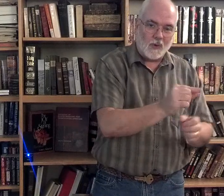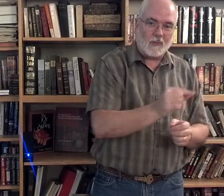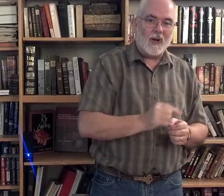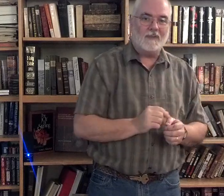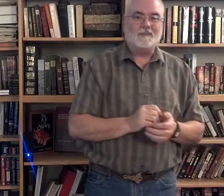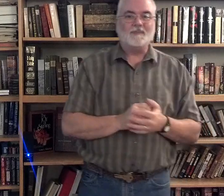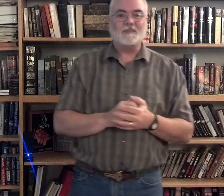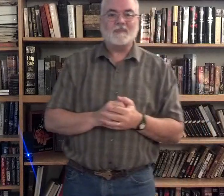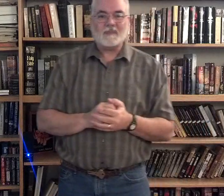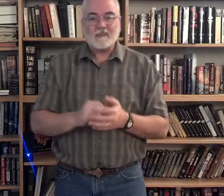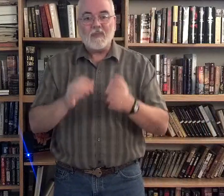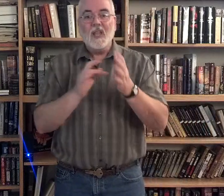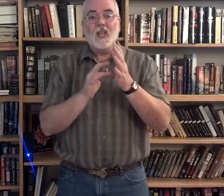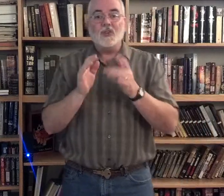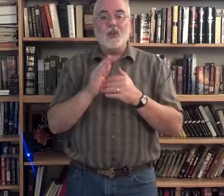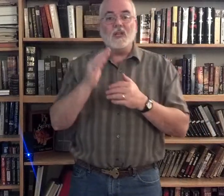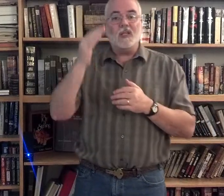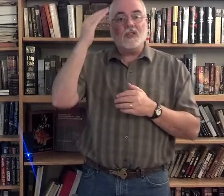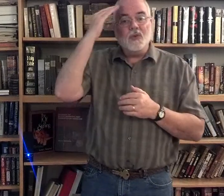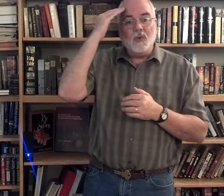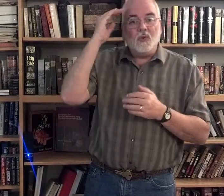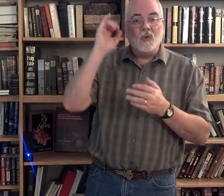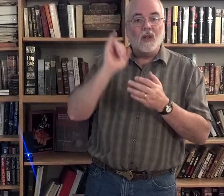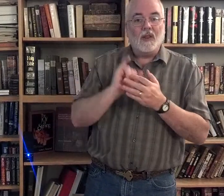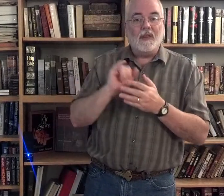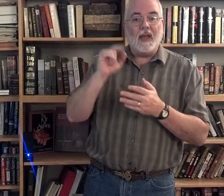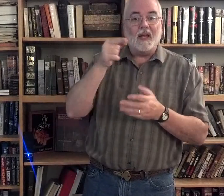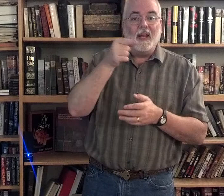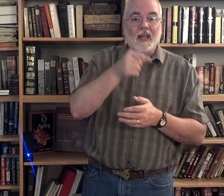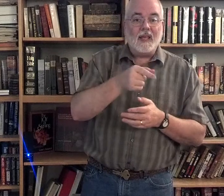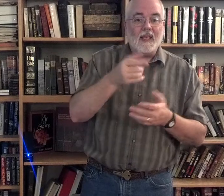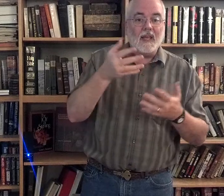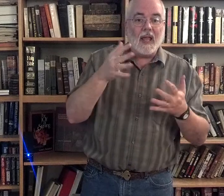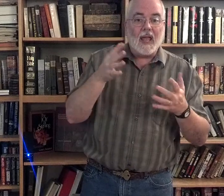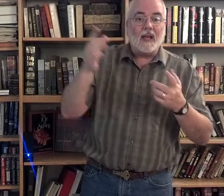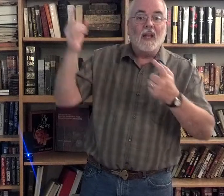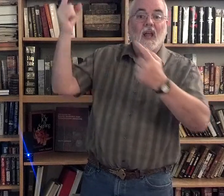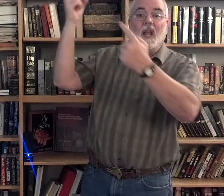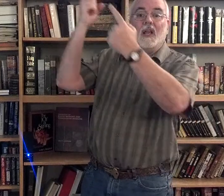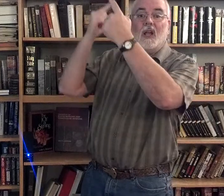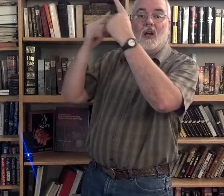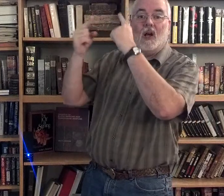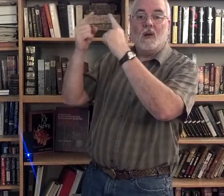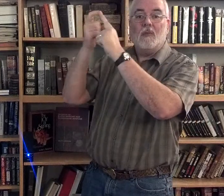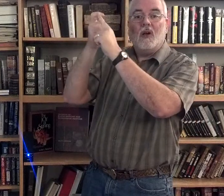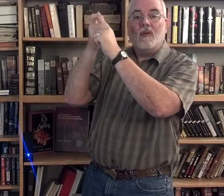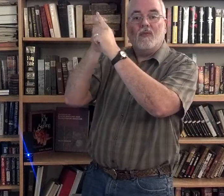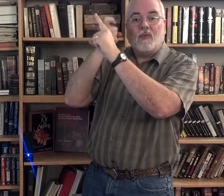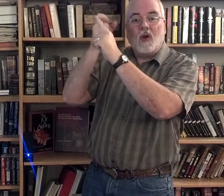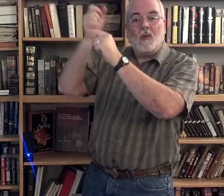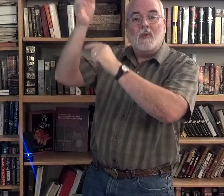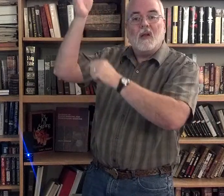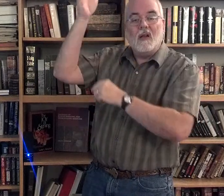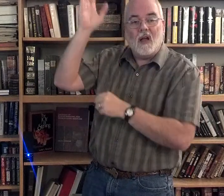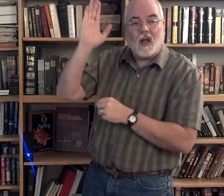Jesus knew that he had come from God.